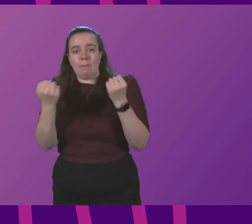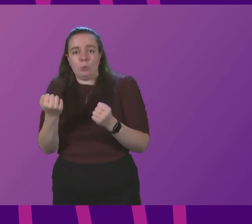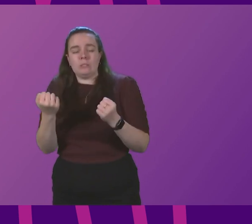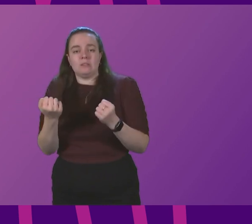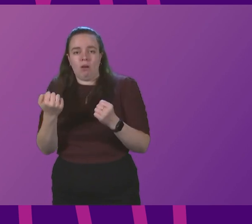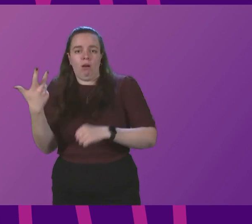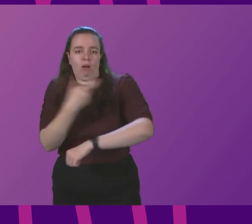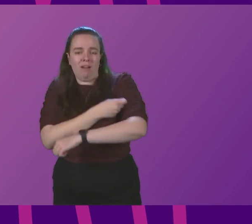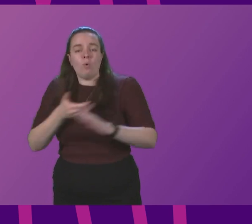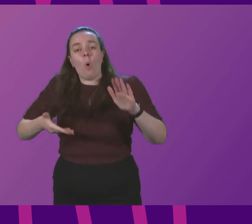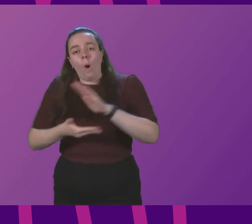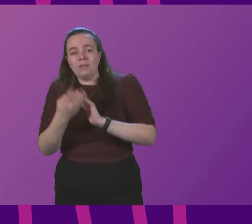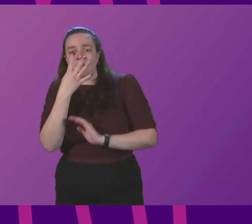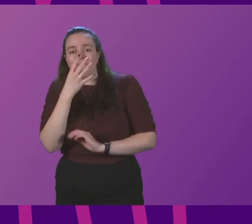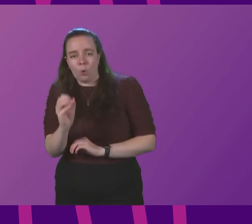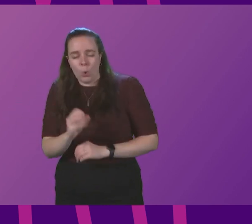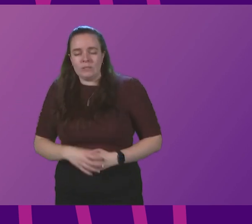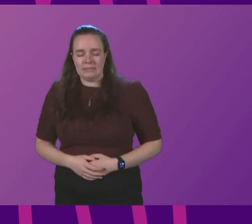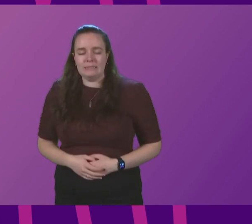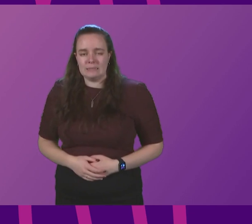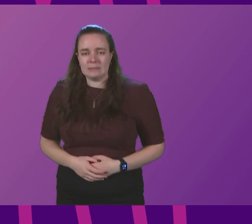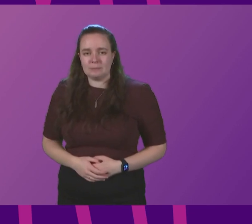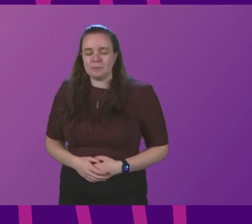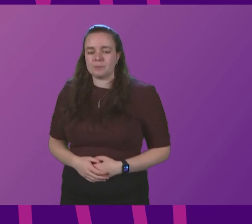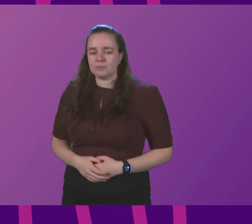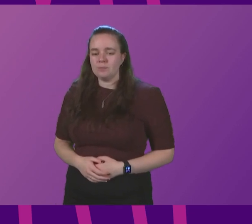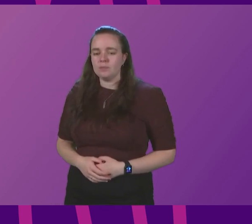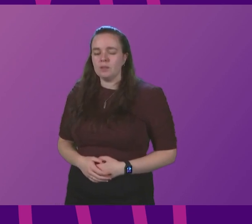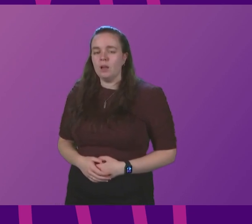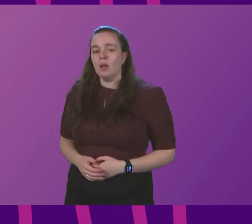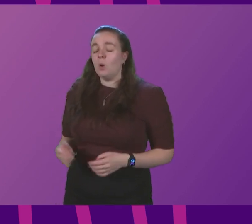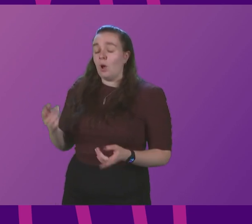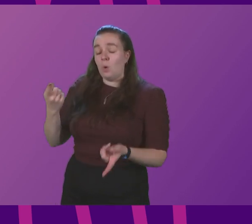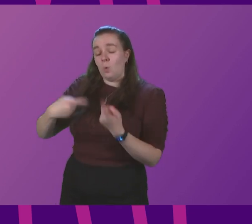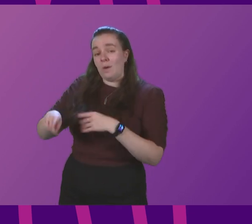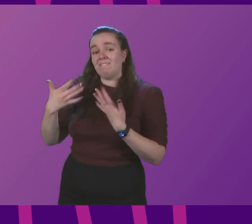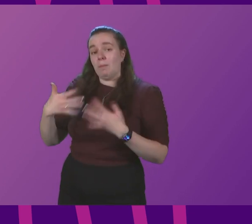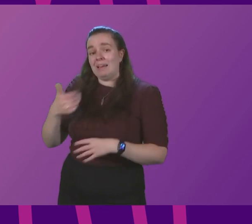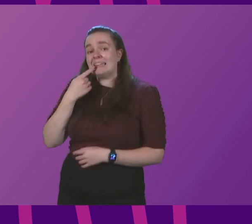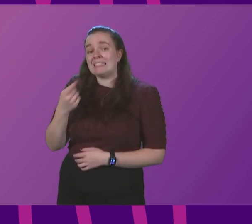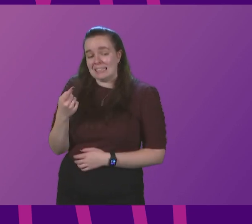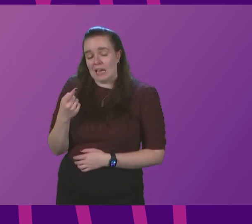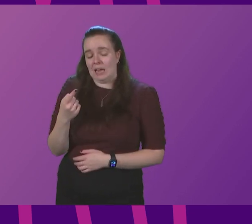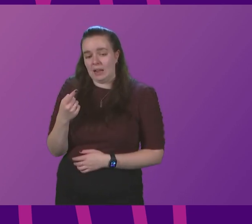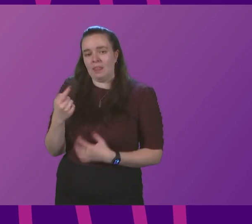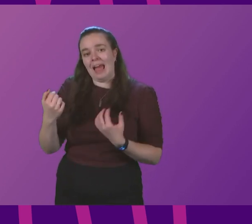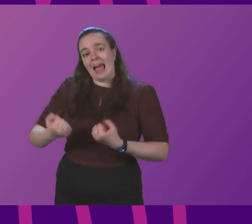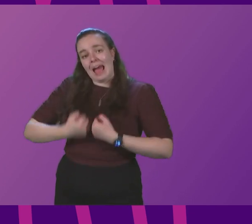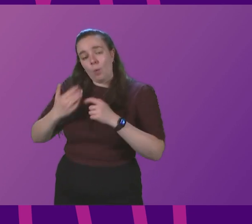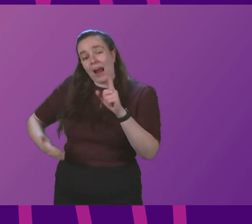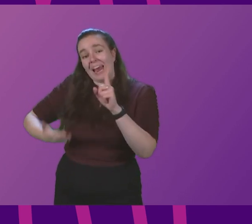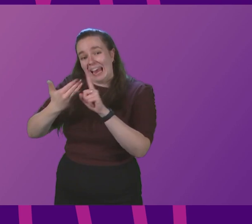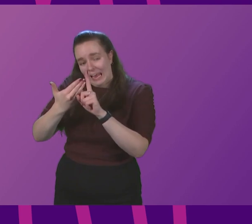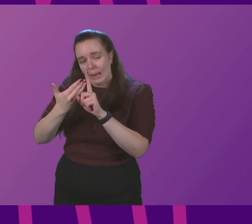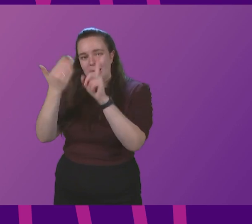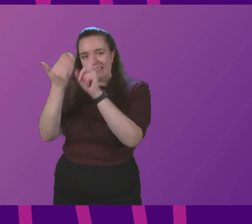40s? First Minister. Well, we have said that our aim and